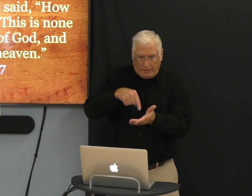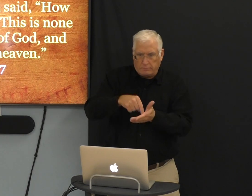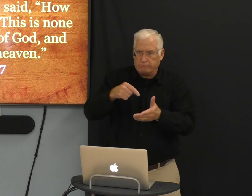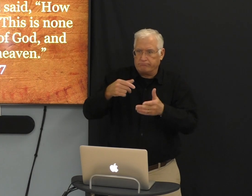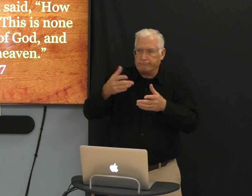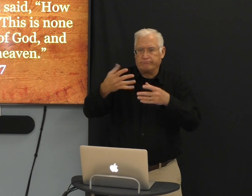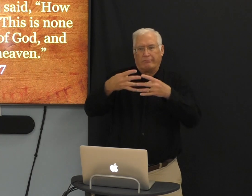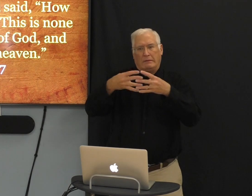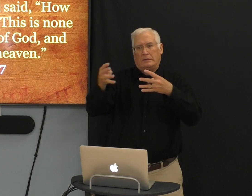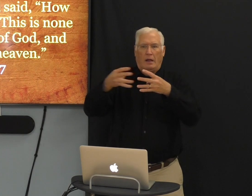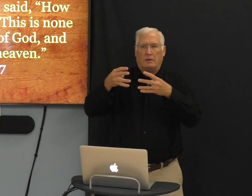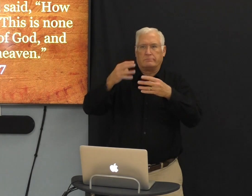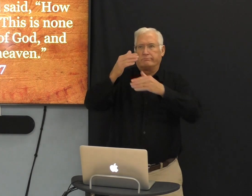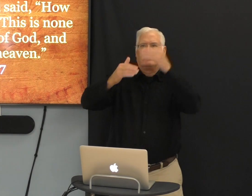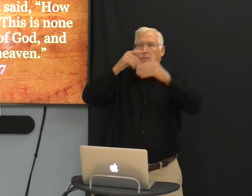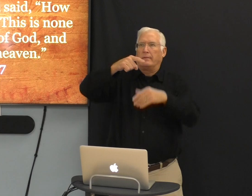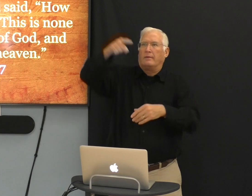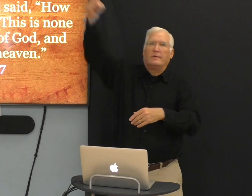this is the gate of heaven.